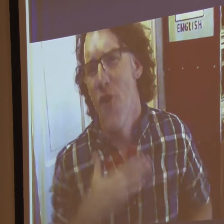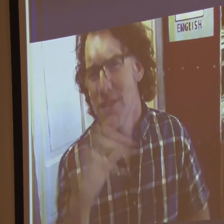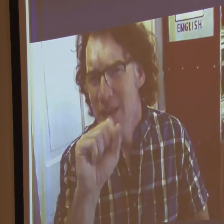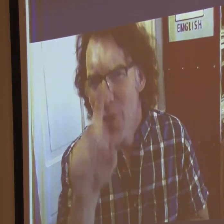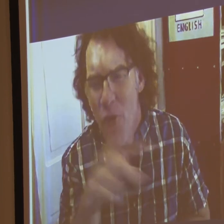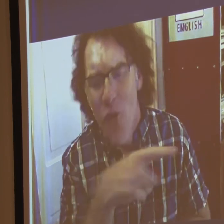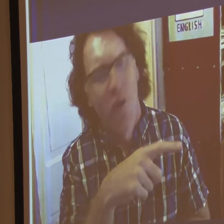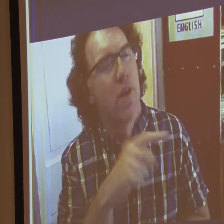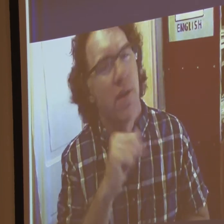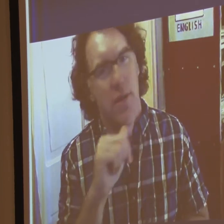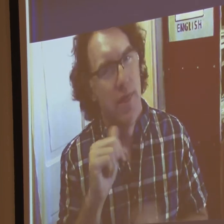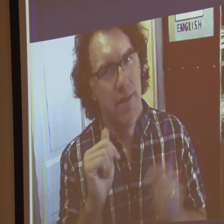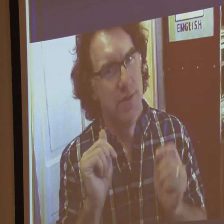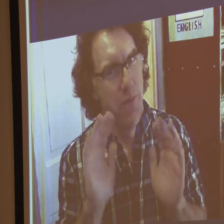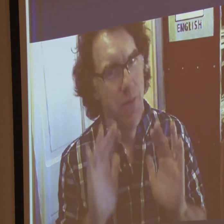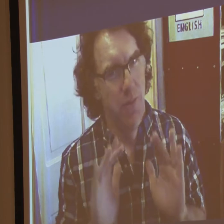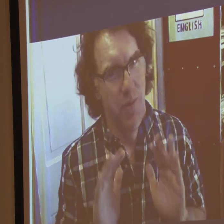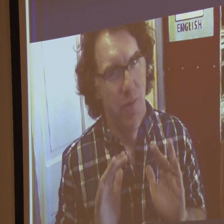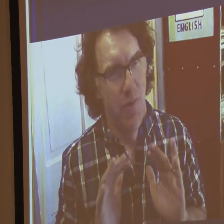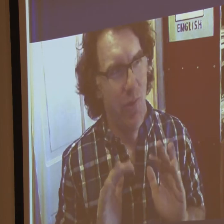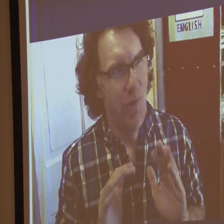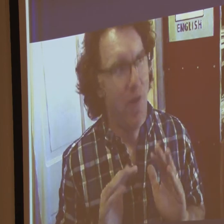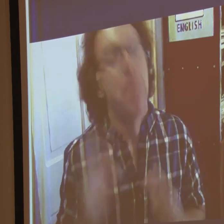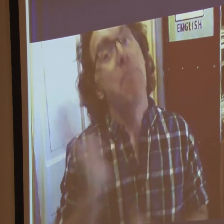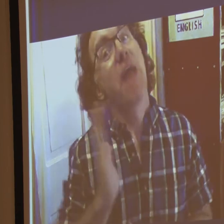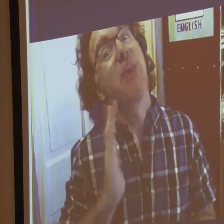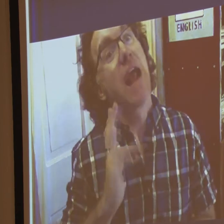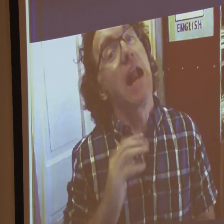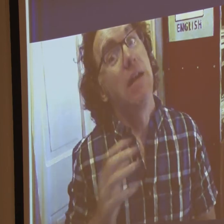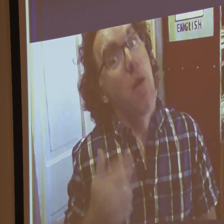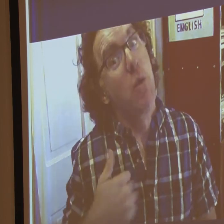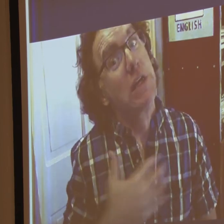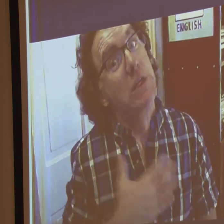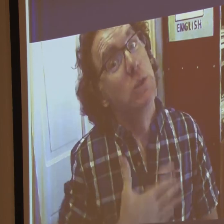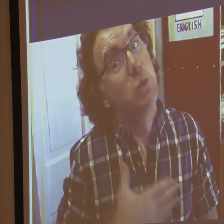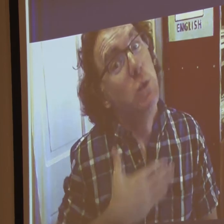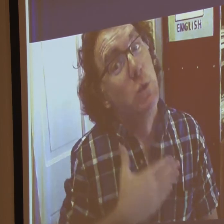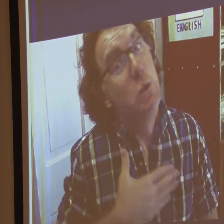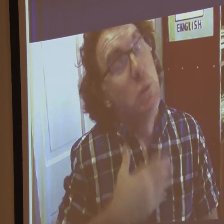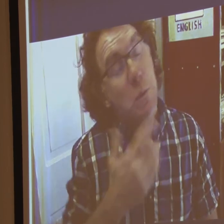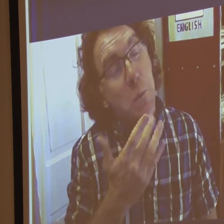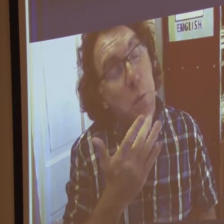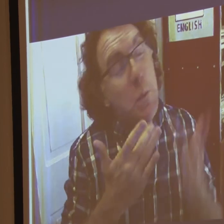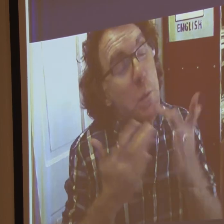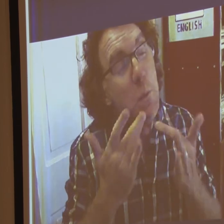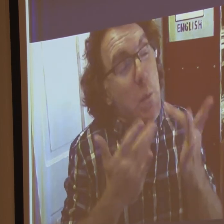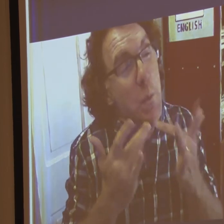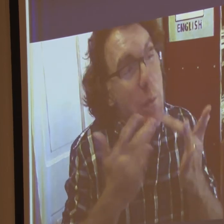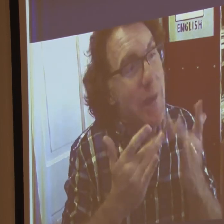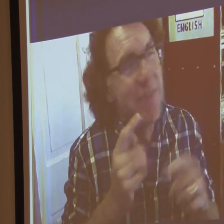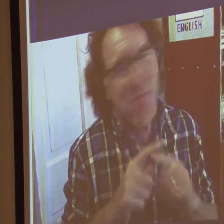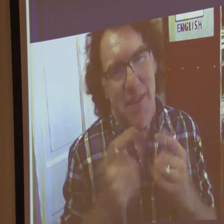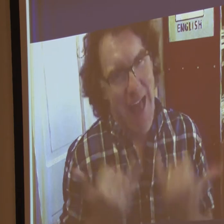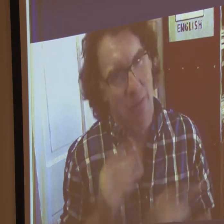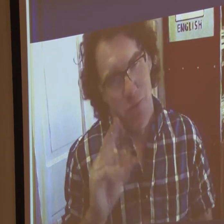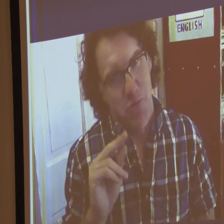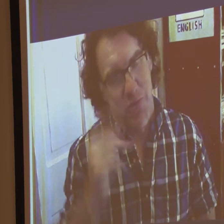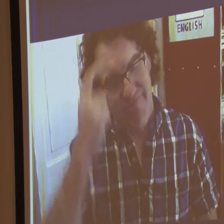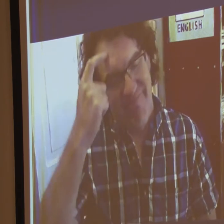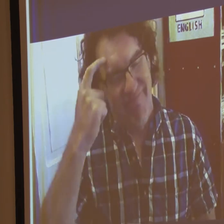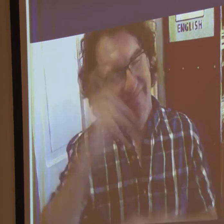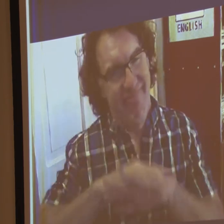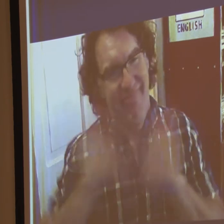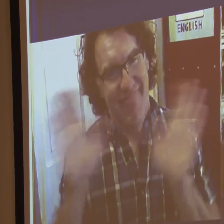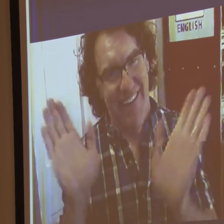actress there. And we had in a, we don't like the snow. We really enjoyed it there, but we didn't like the snow. It was